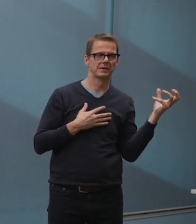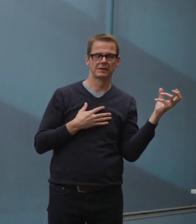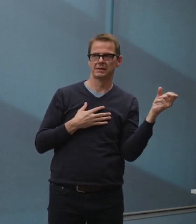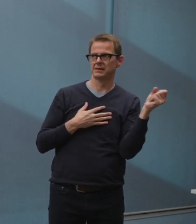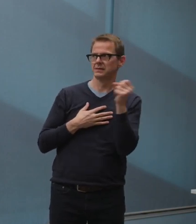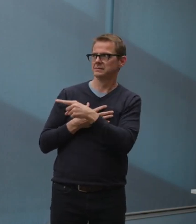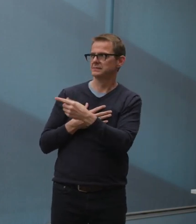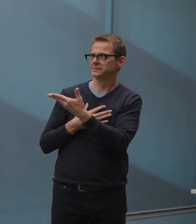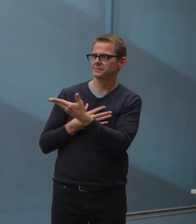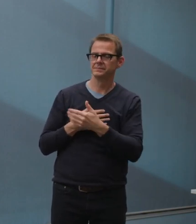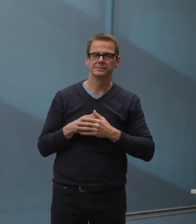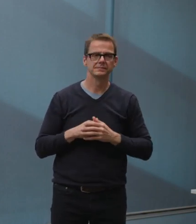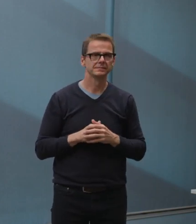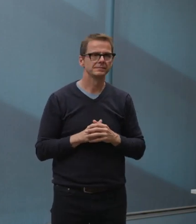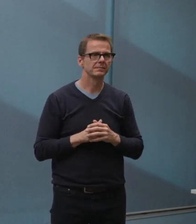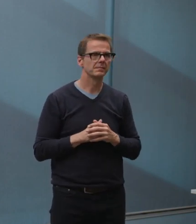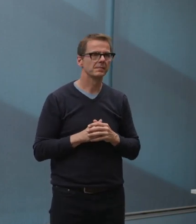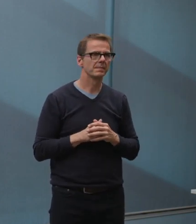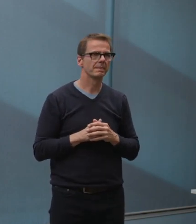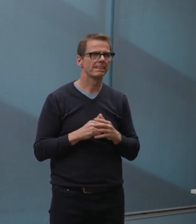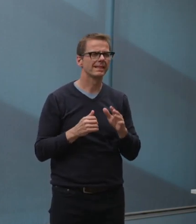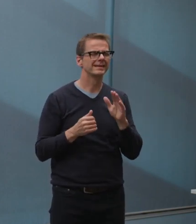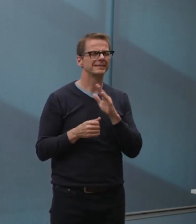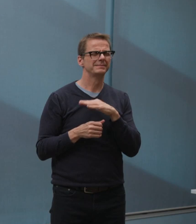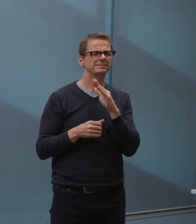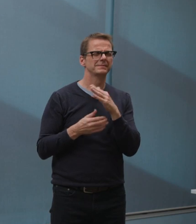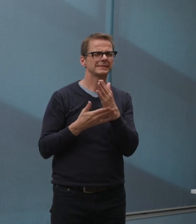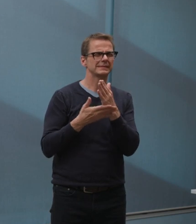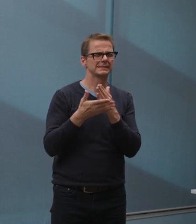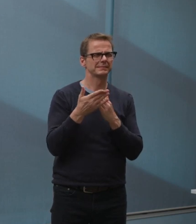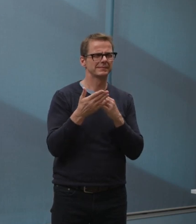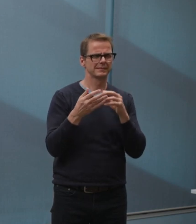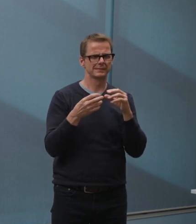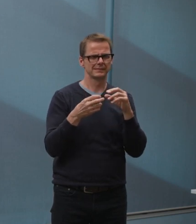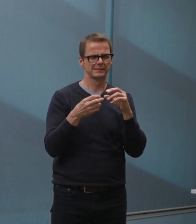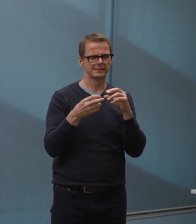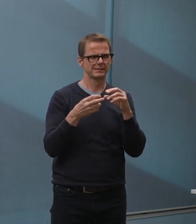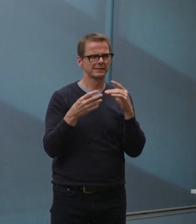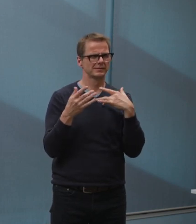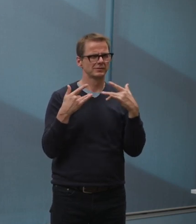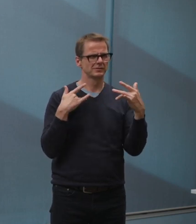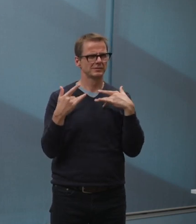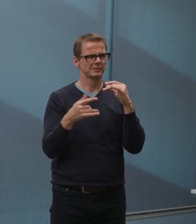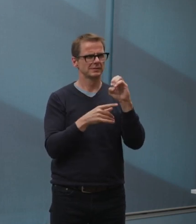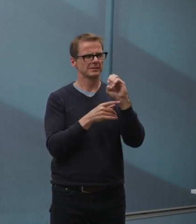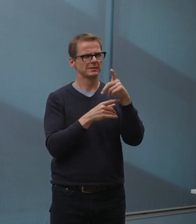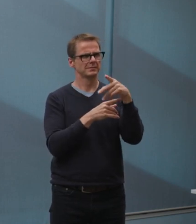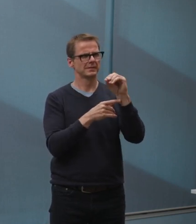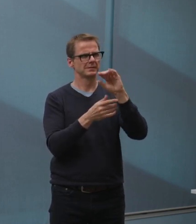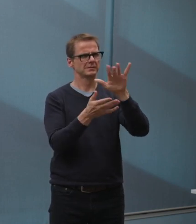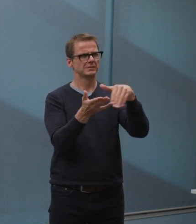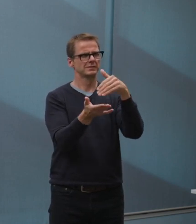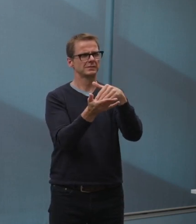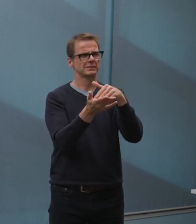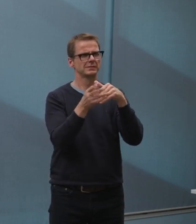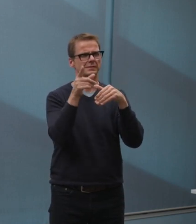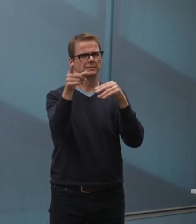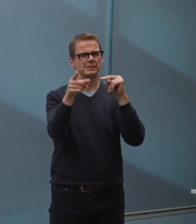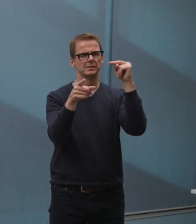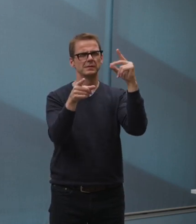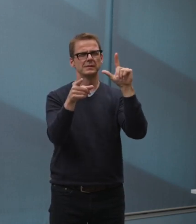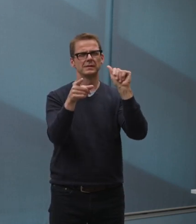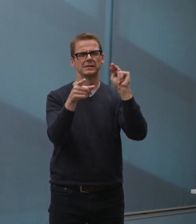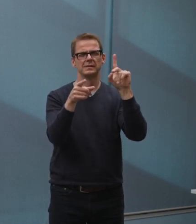around the Expo Centre? What's being done? If you can reiterate that and just the monitoring that's underway for